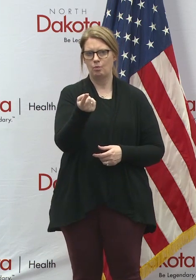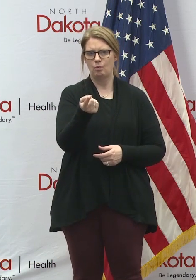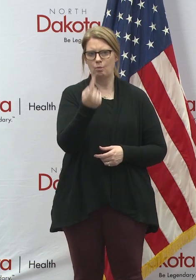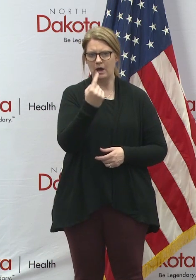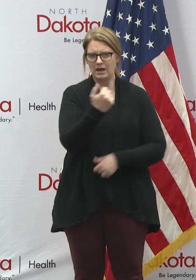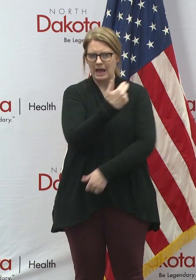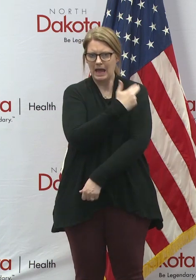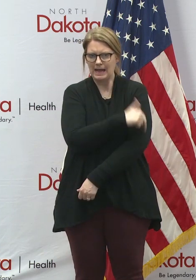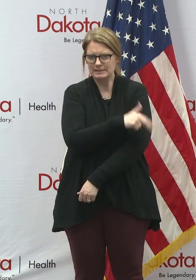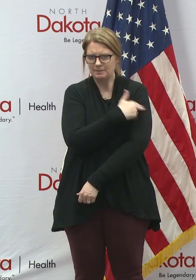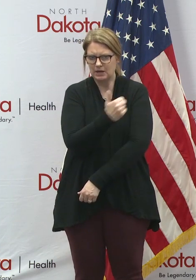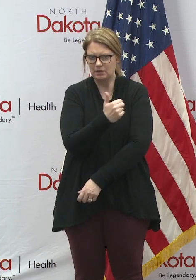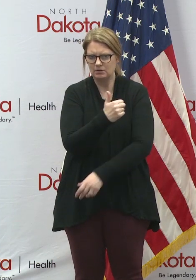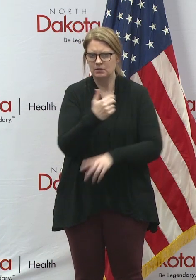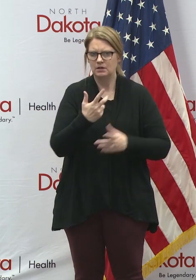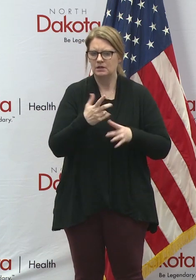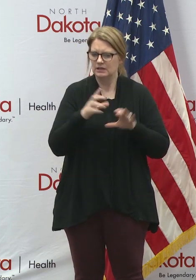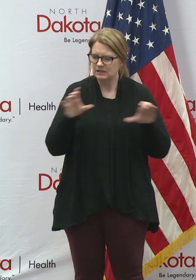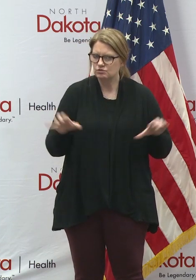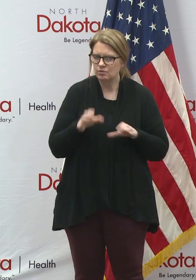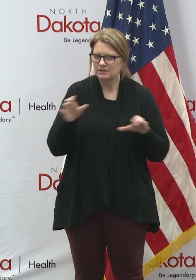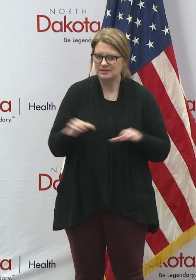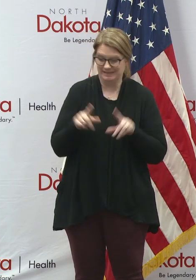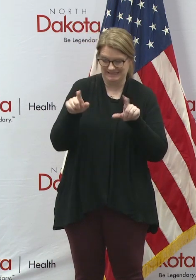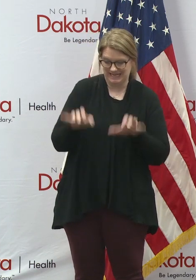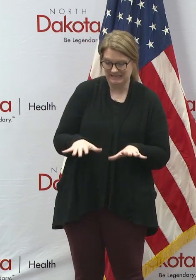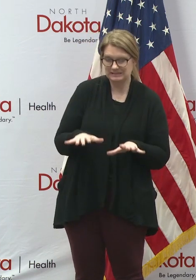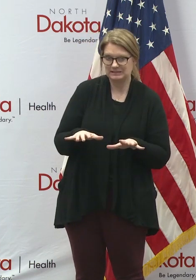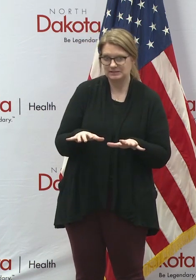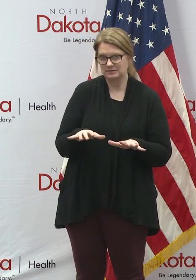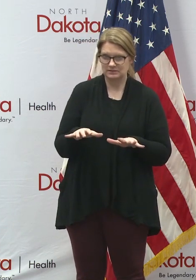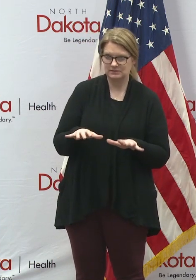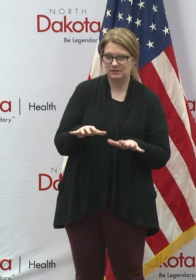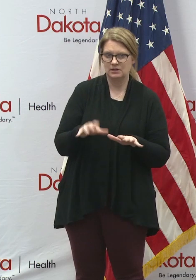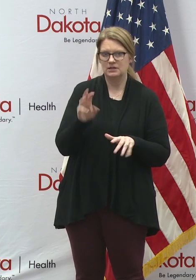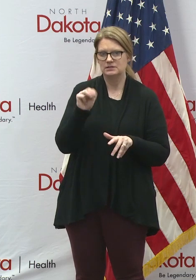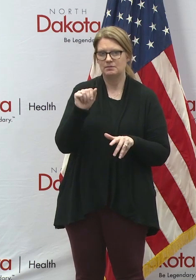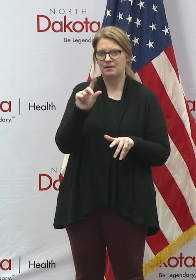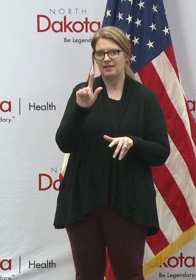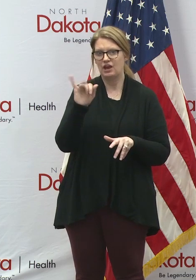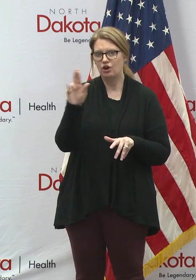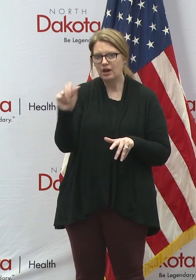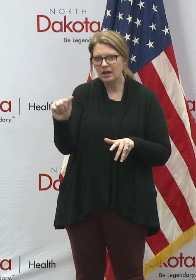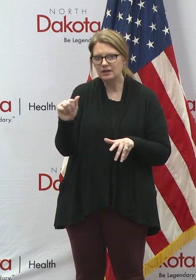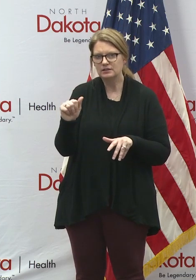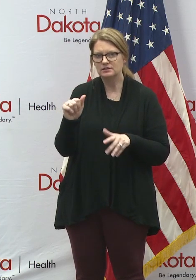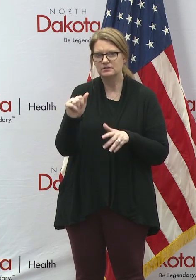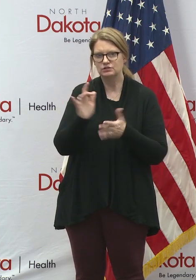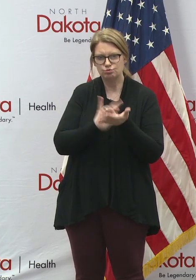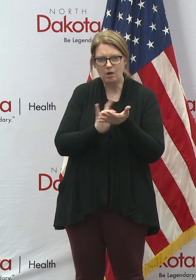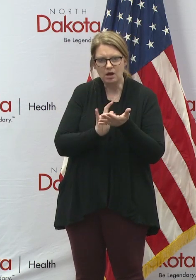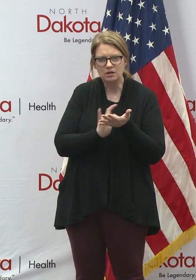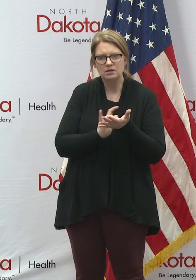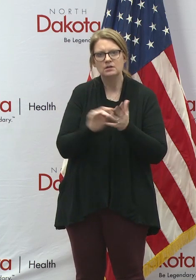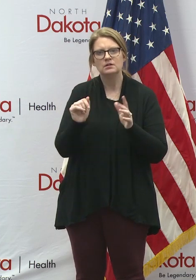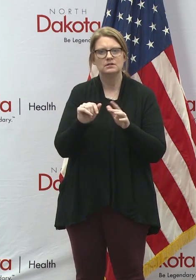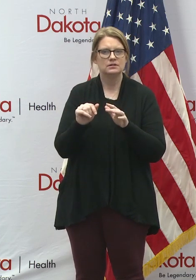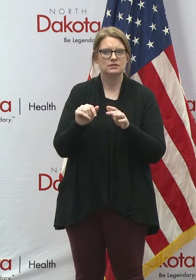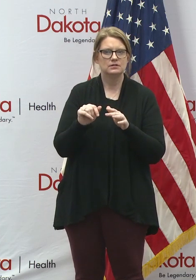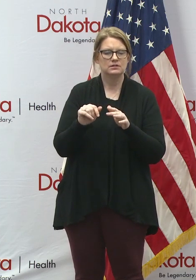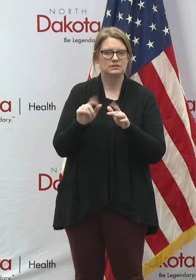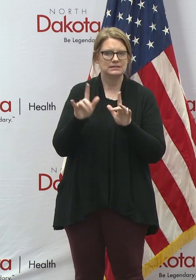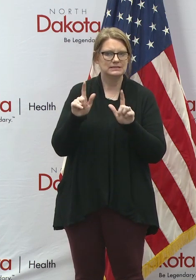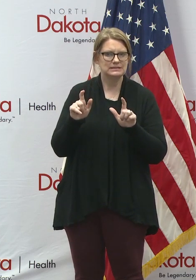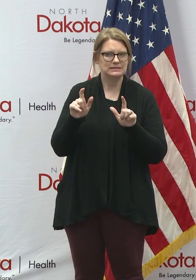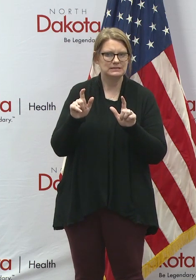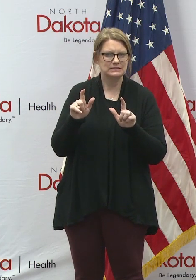has done, is doing some trials of what was a malaria drug. Uh, and it's been tested malaria drug without,